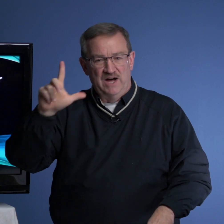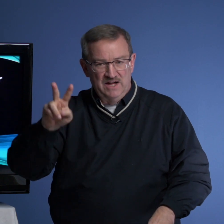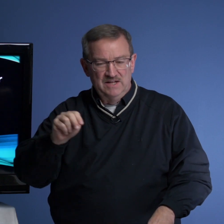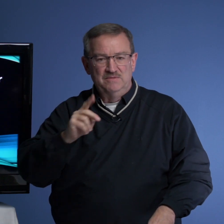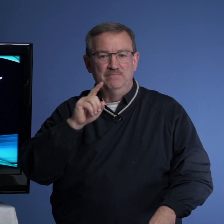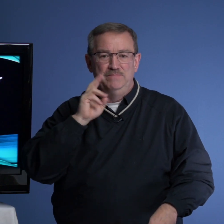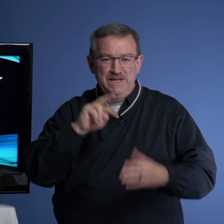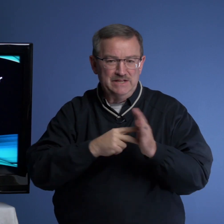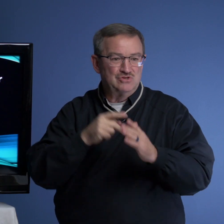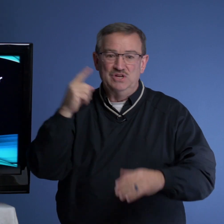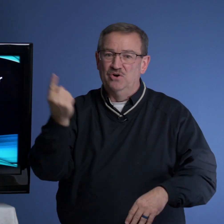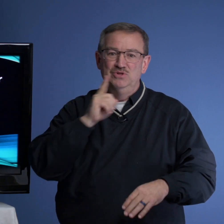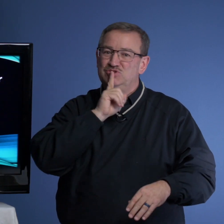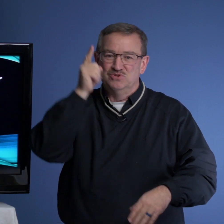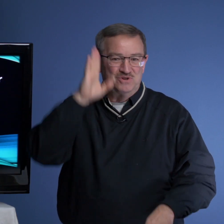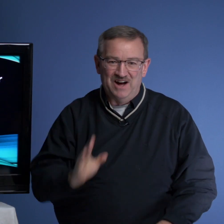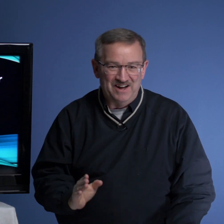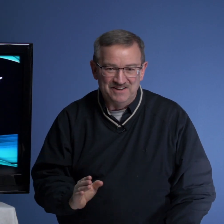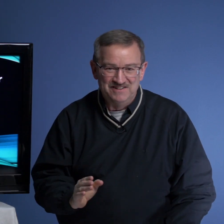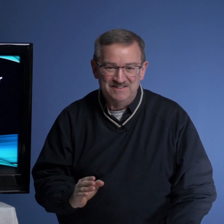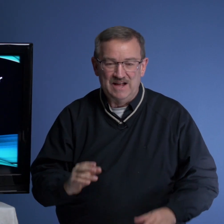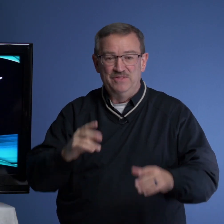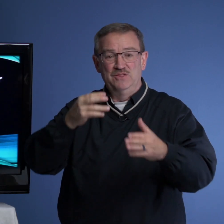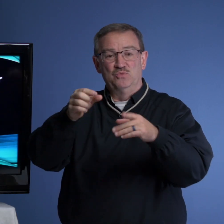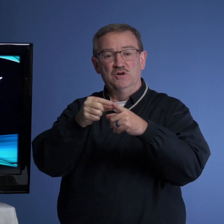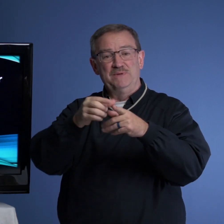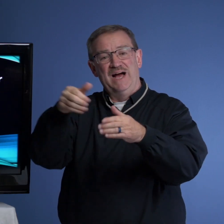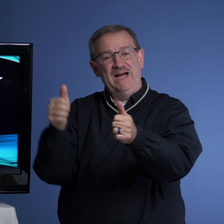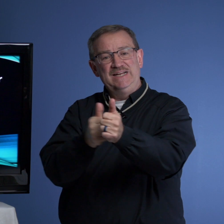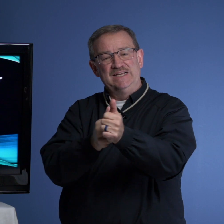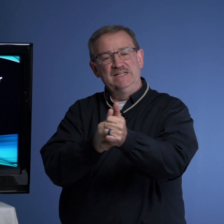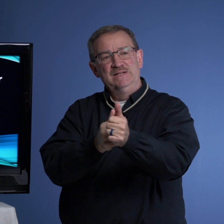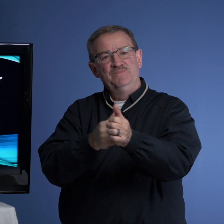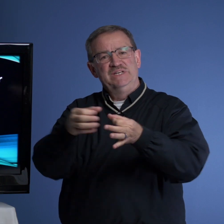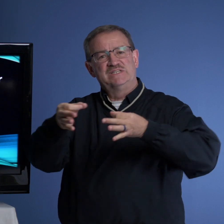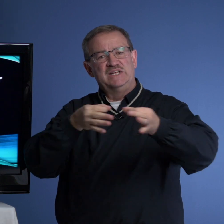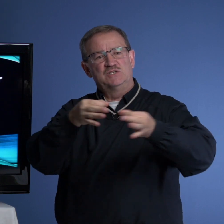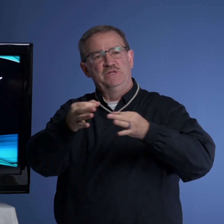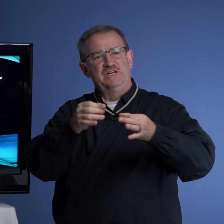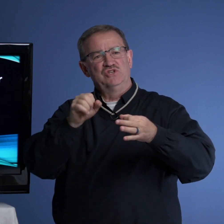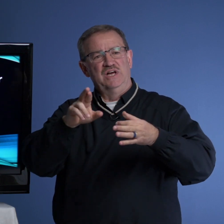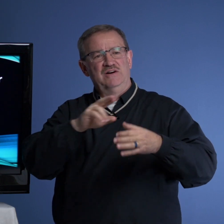means the only true God. And then the word behind it is an explanation of